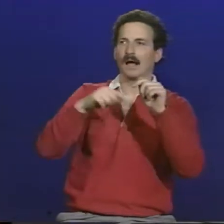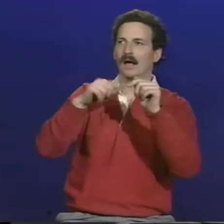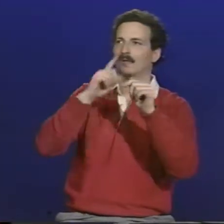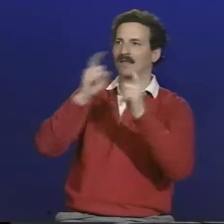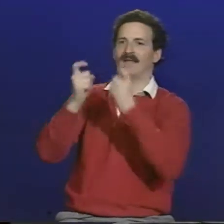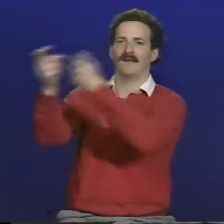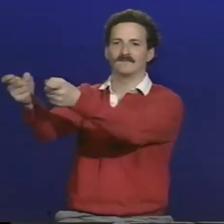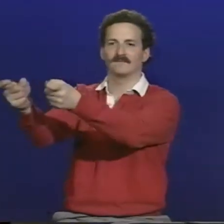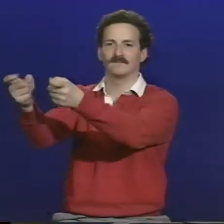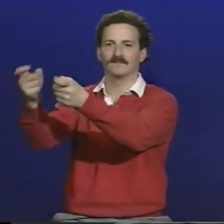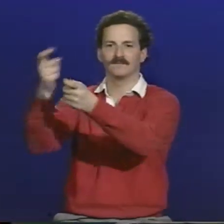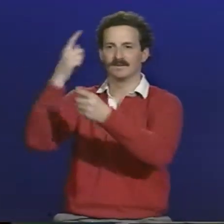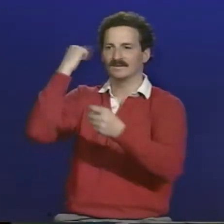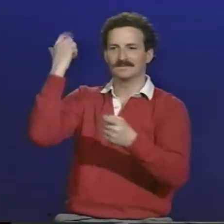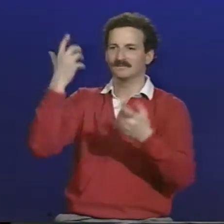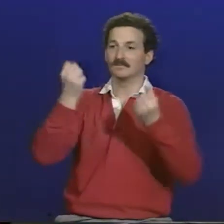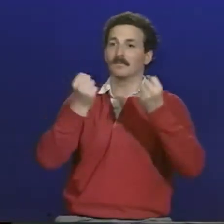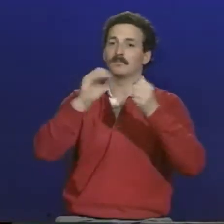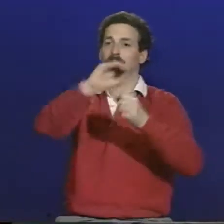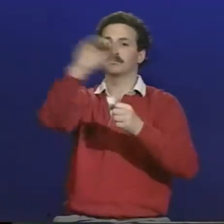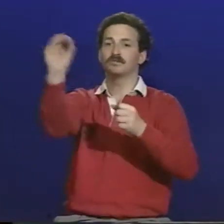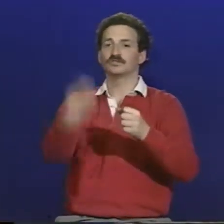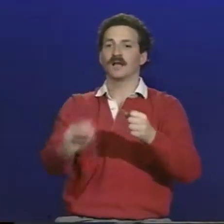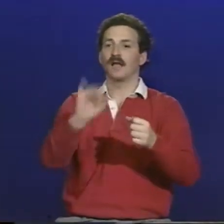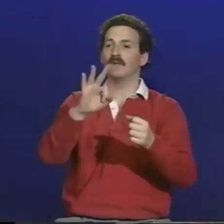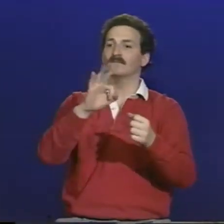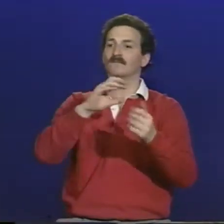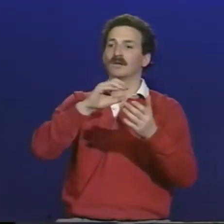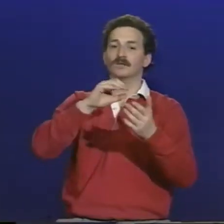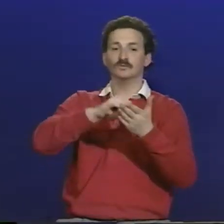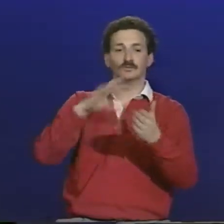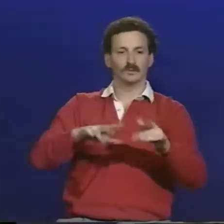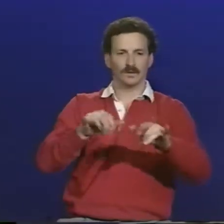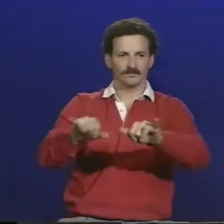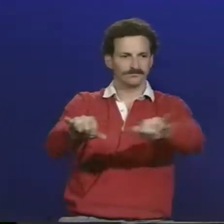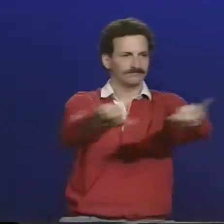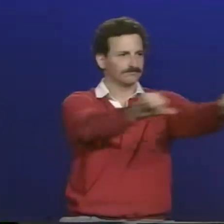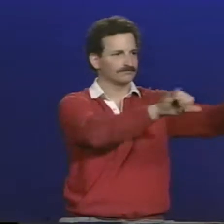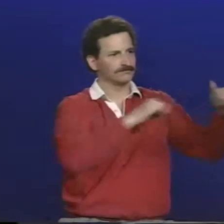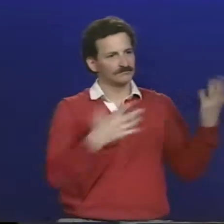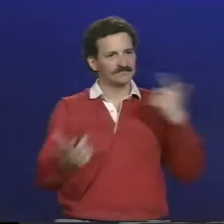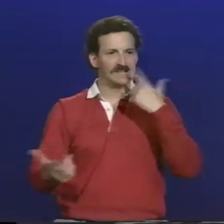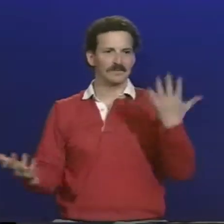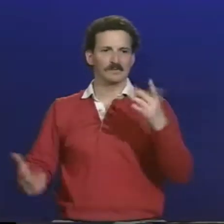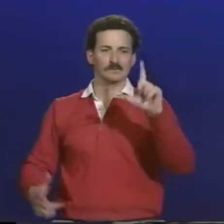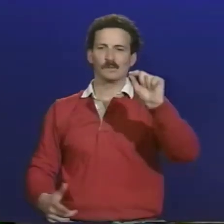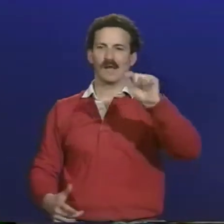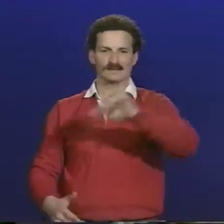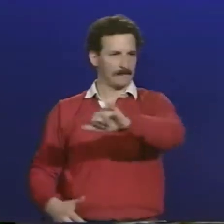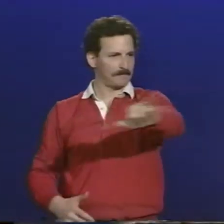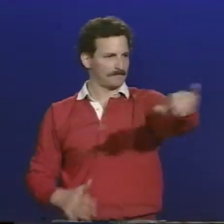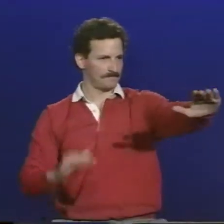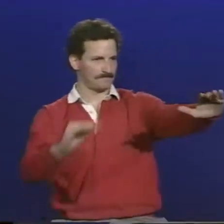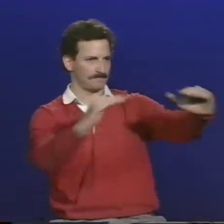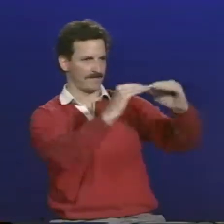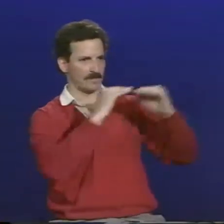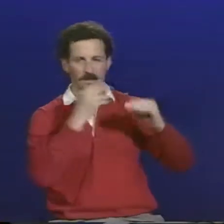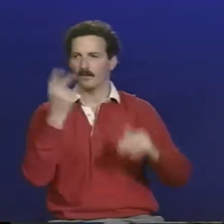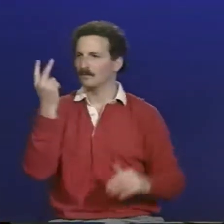like at Kendall, that they can't really give to those kids what they really need. For example, there are some students, you'll say 20% of the kids